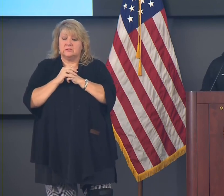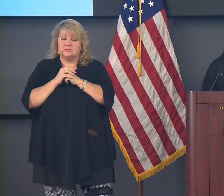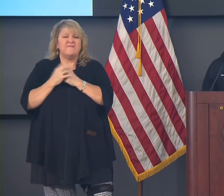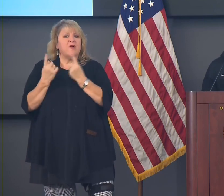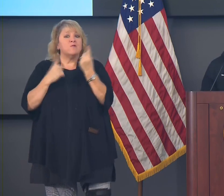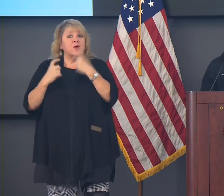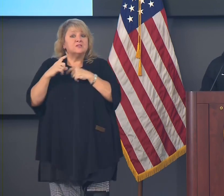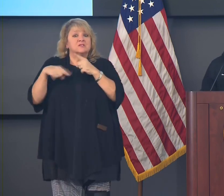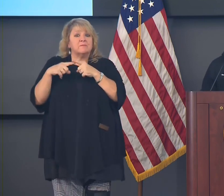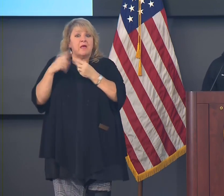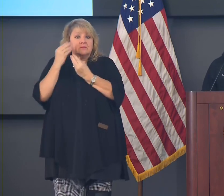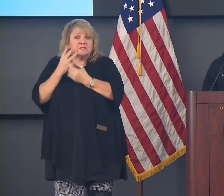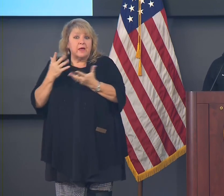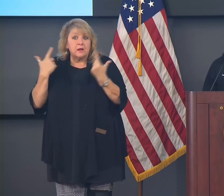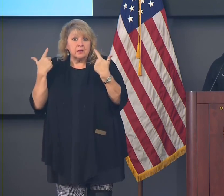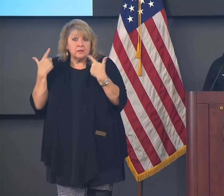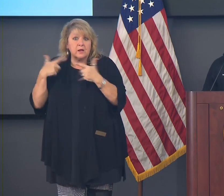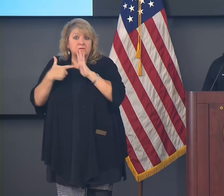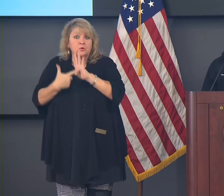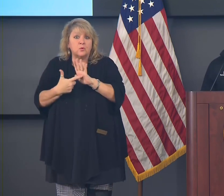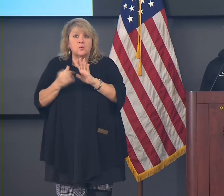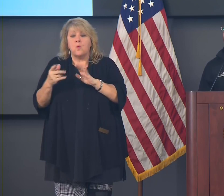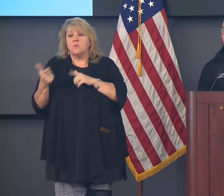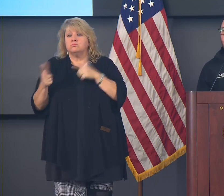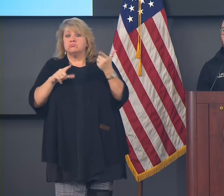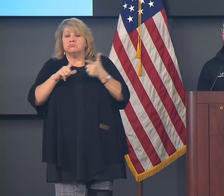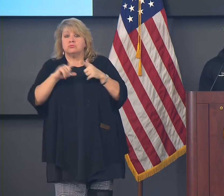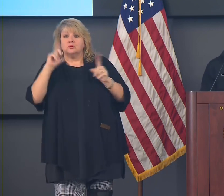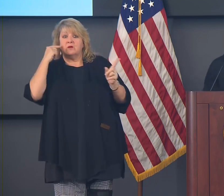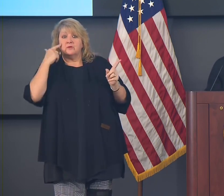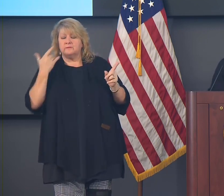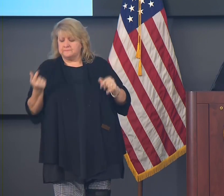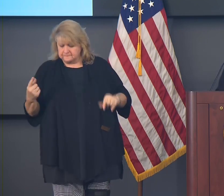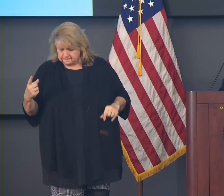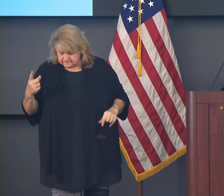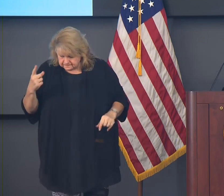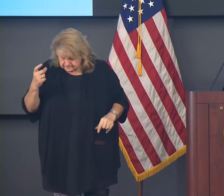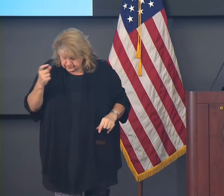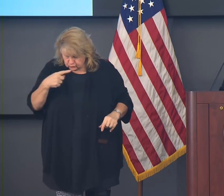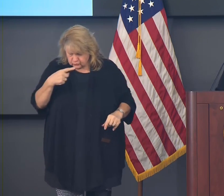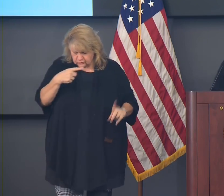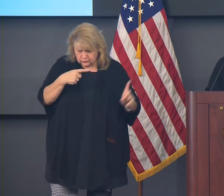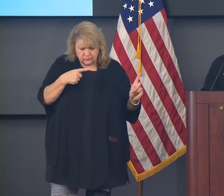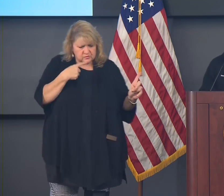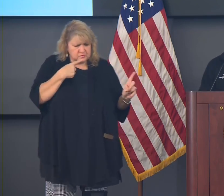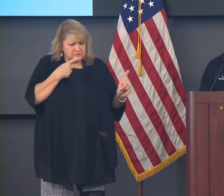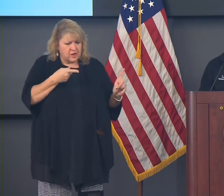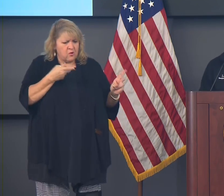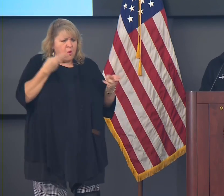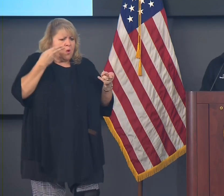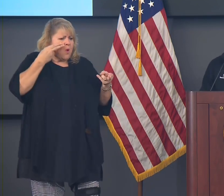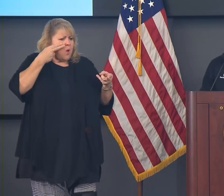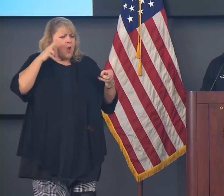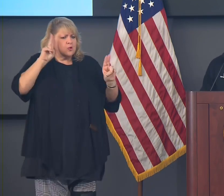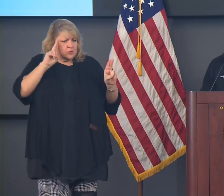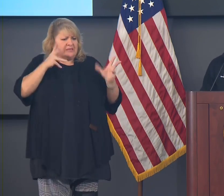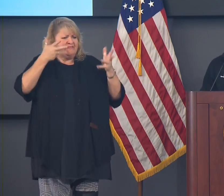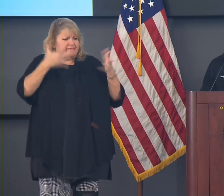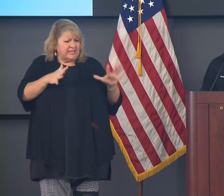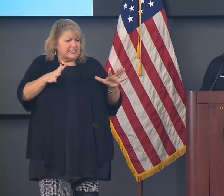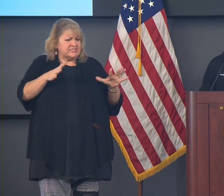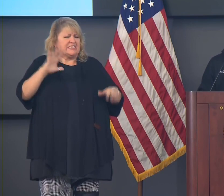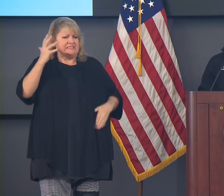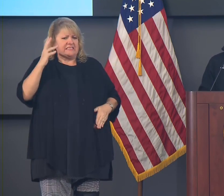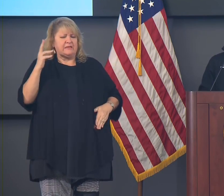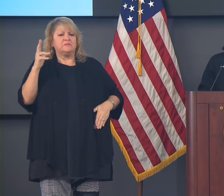not, we'll turn it back over to the governor. Sam? Do you expect, after Halloween, sure seems like two